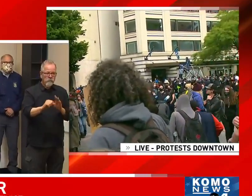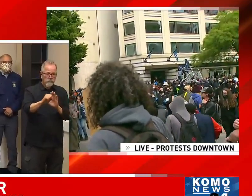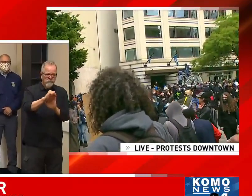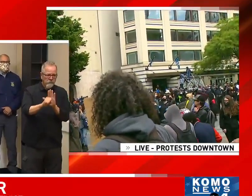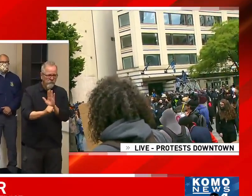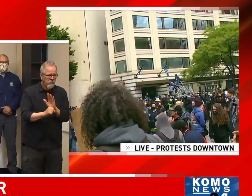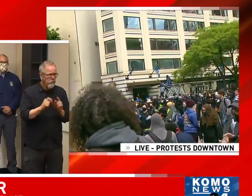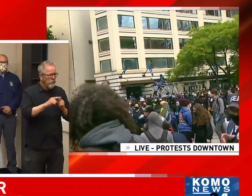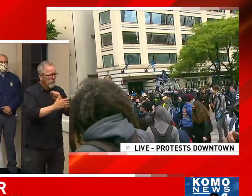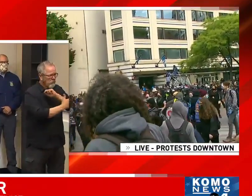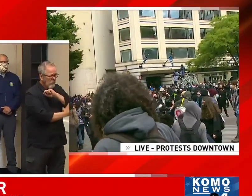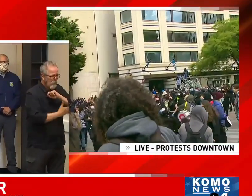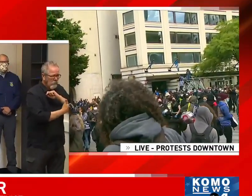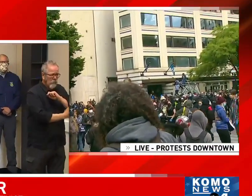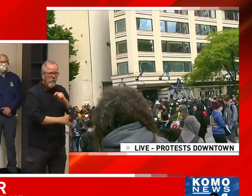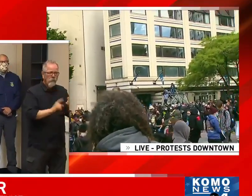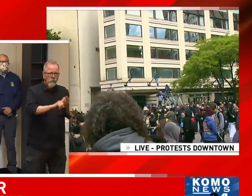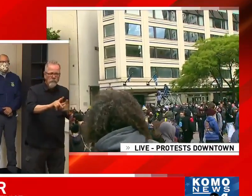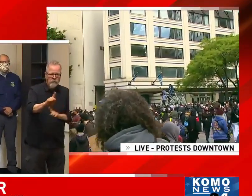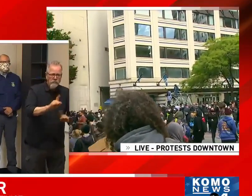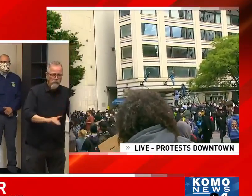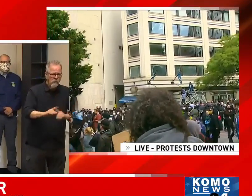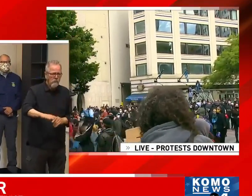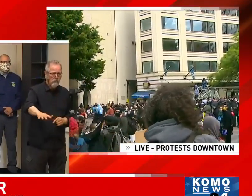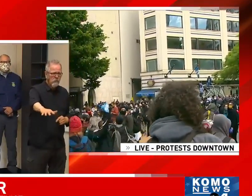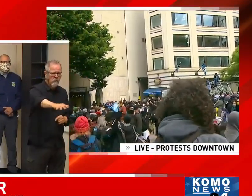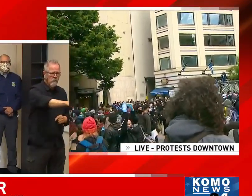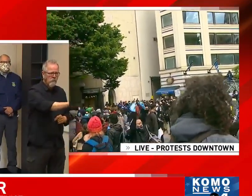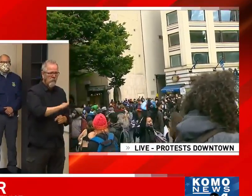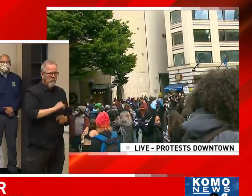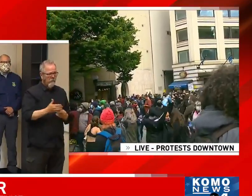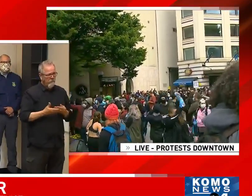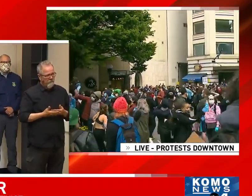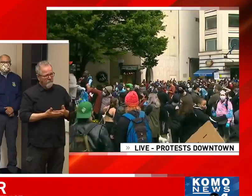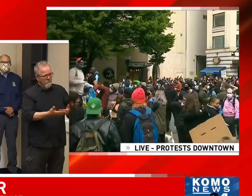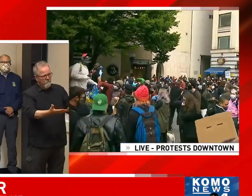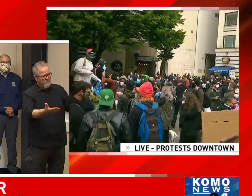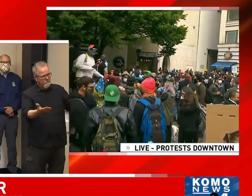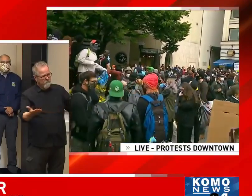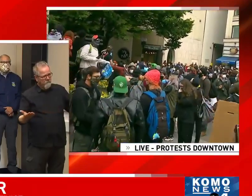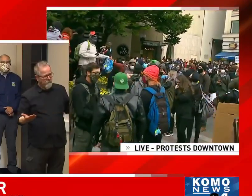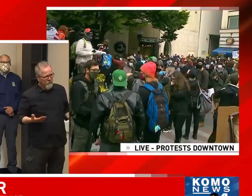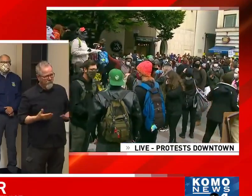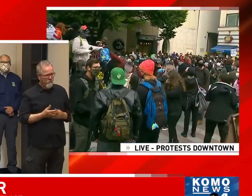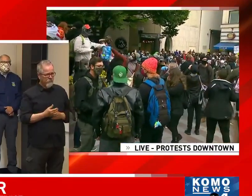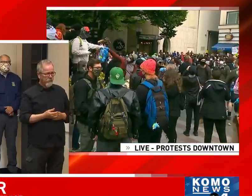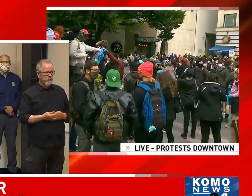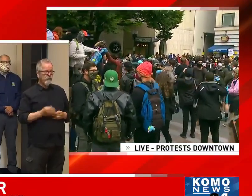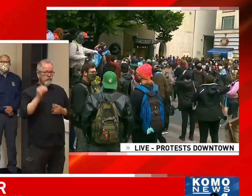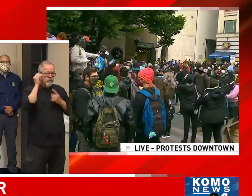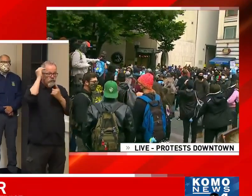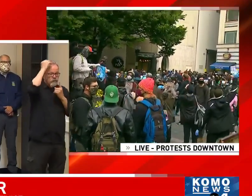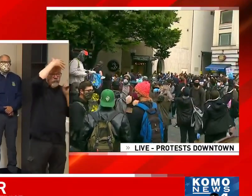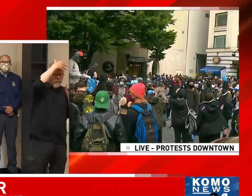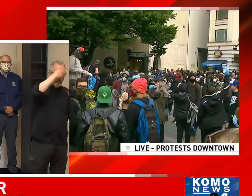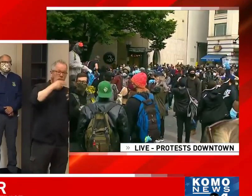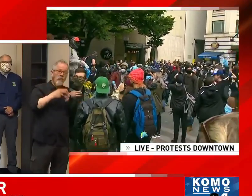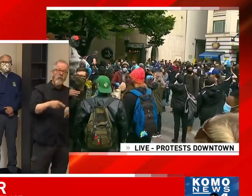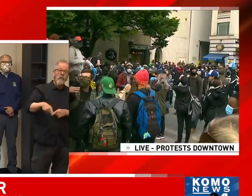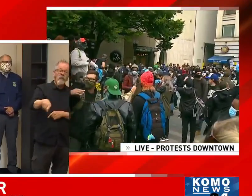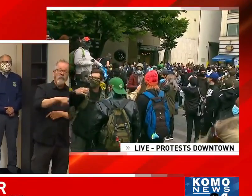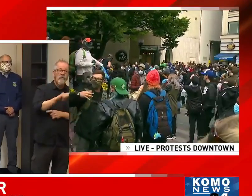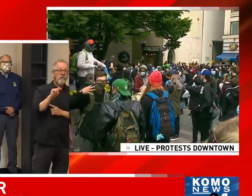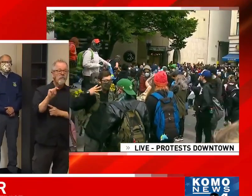today is for that demographic who Trump calls thugs, who I call